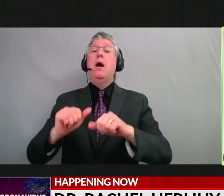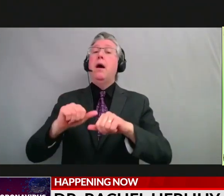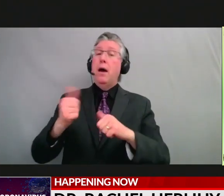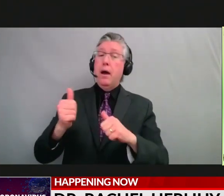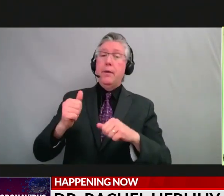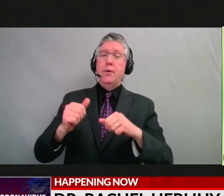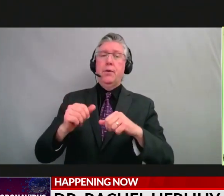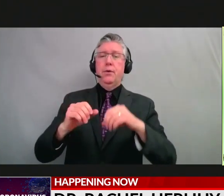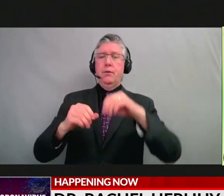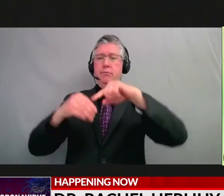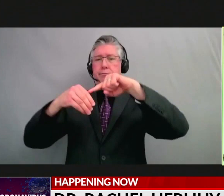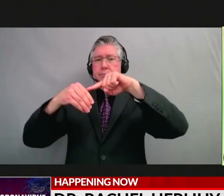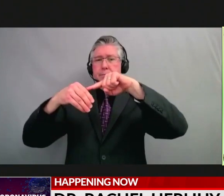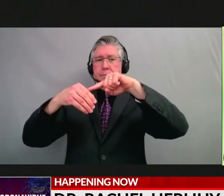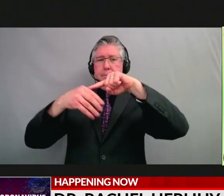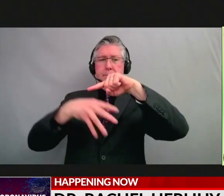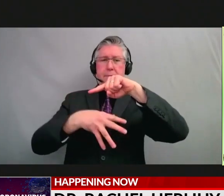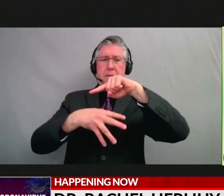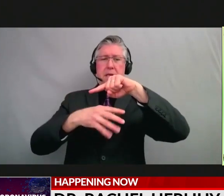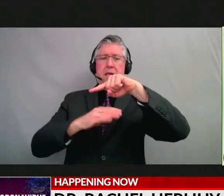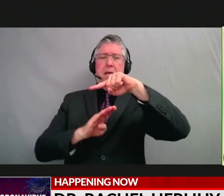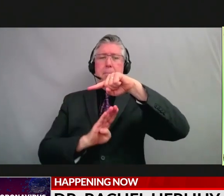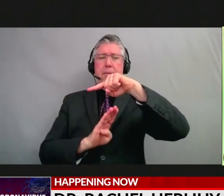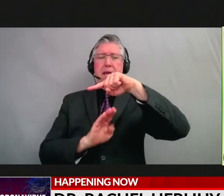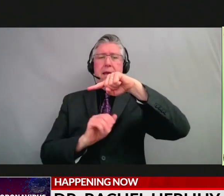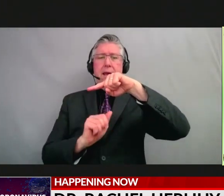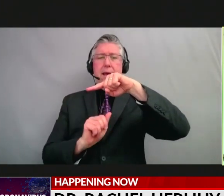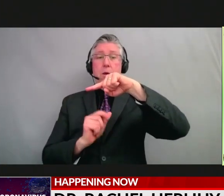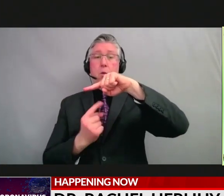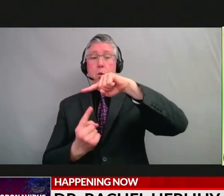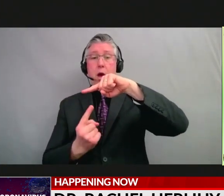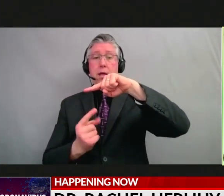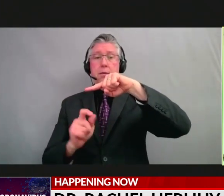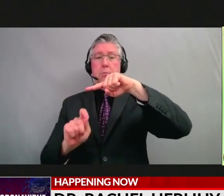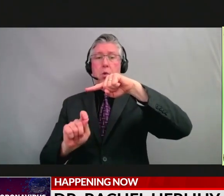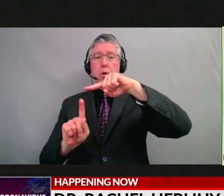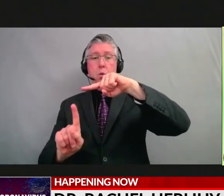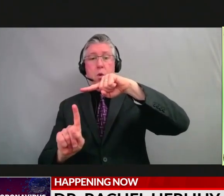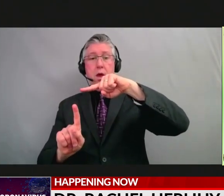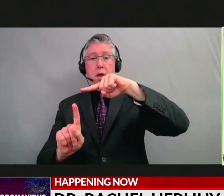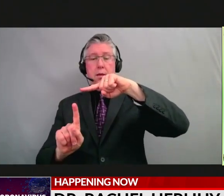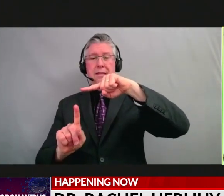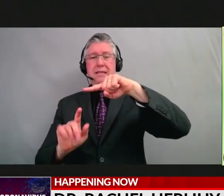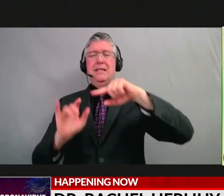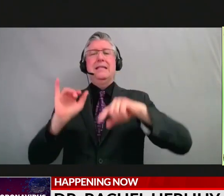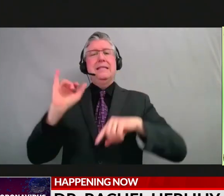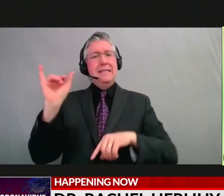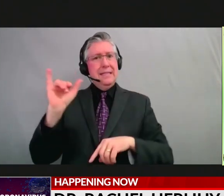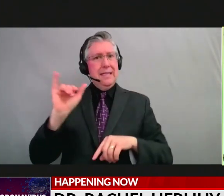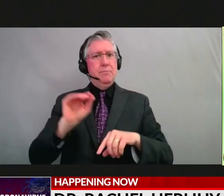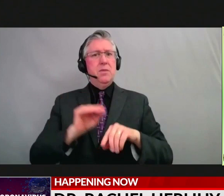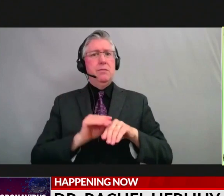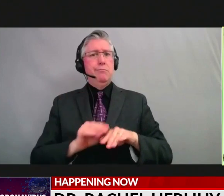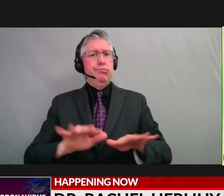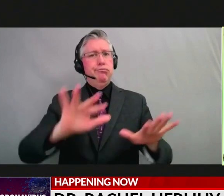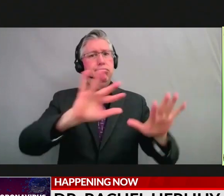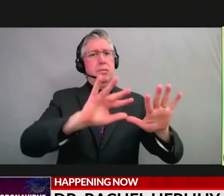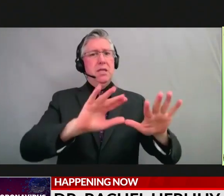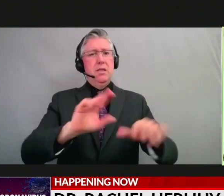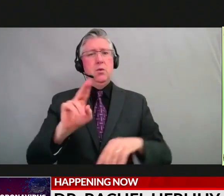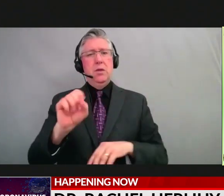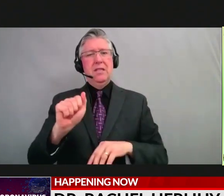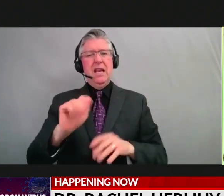VA1 called VA1.1 that also seems to be taking off in the U.S., though it's much more closely related to